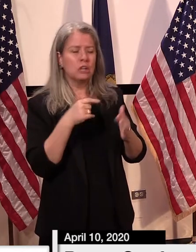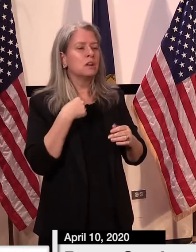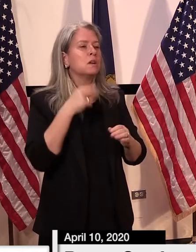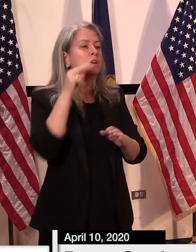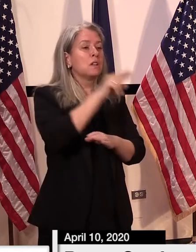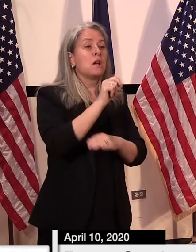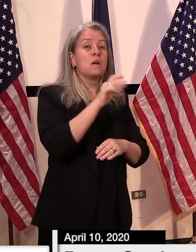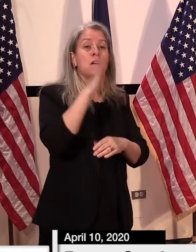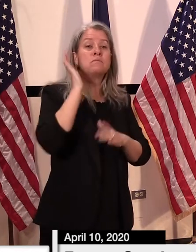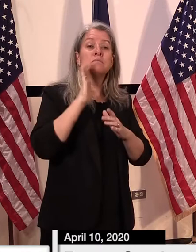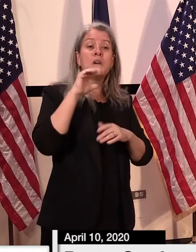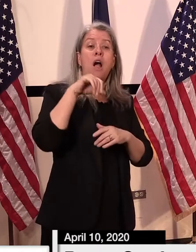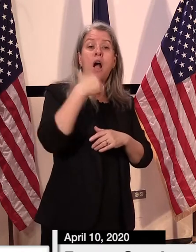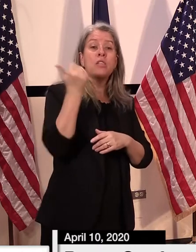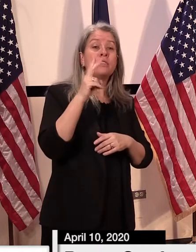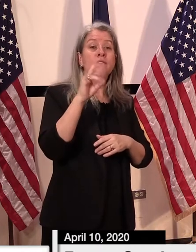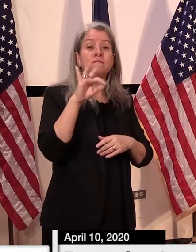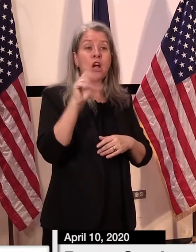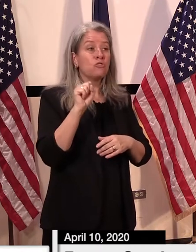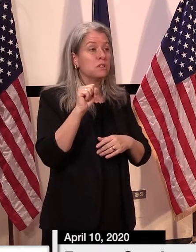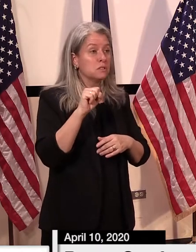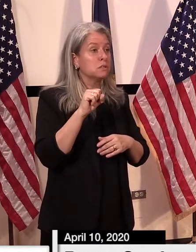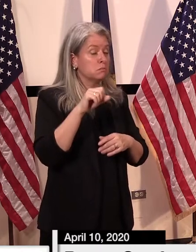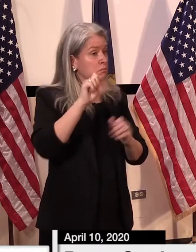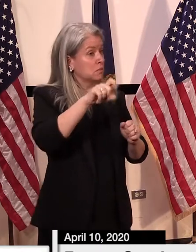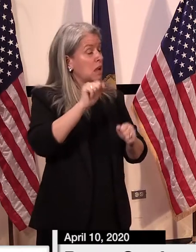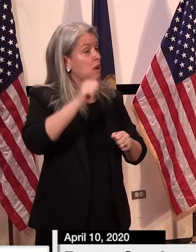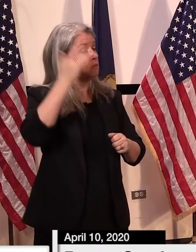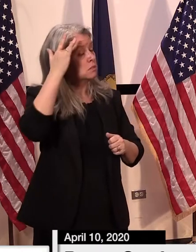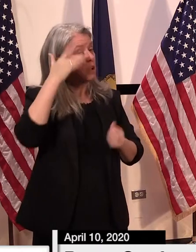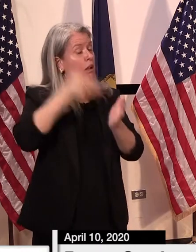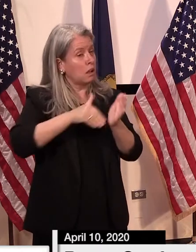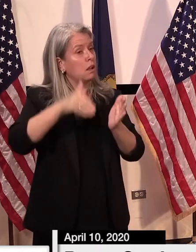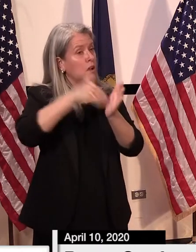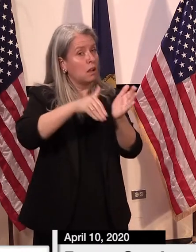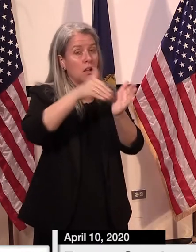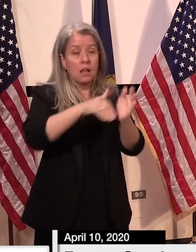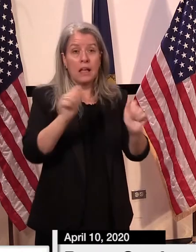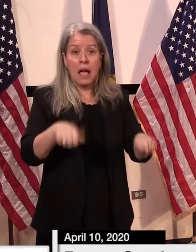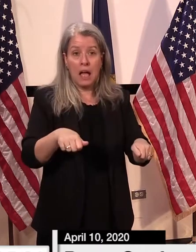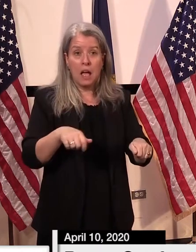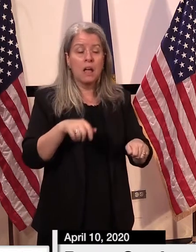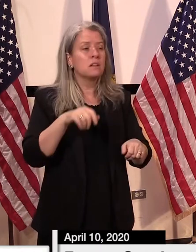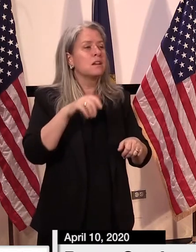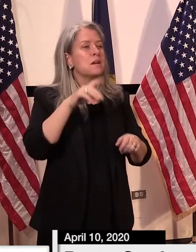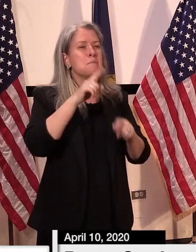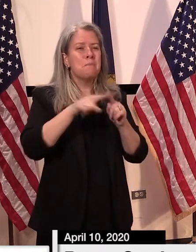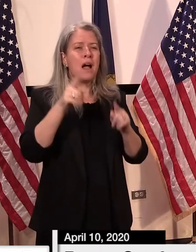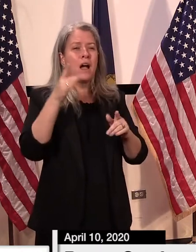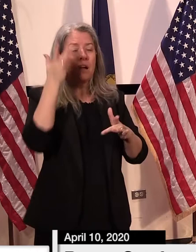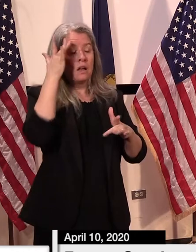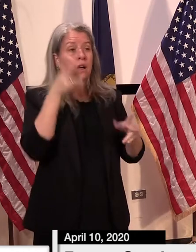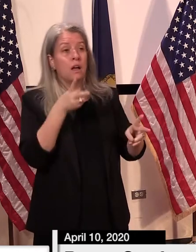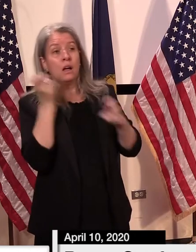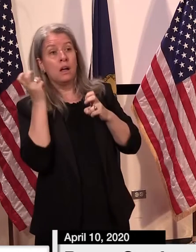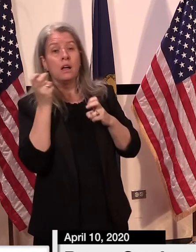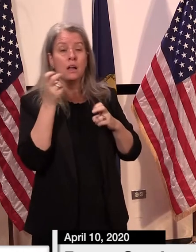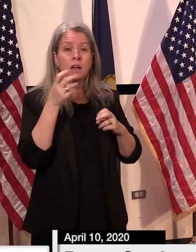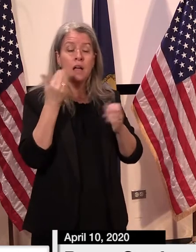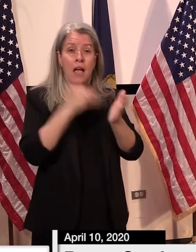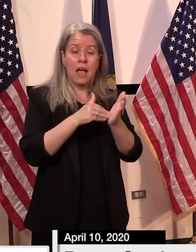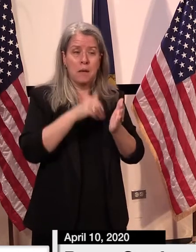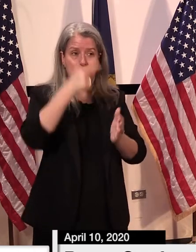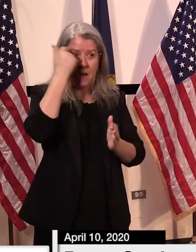really can reinfect them causing mild illness but don't uh re-infect them because they've mutated